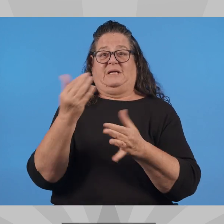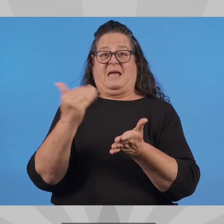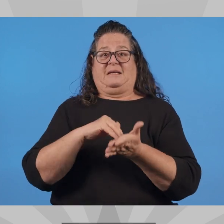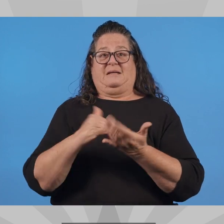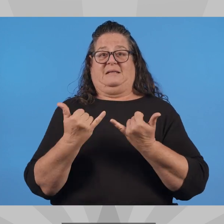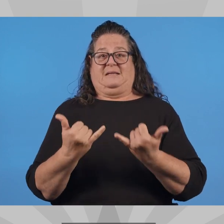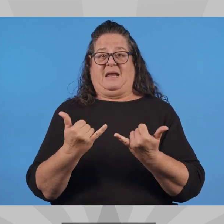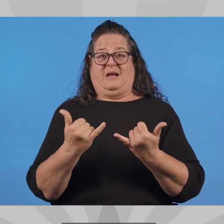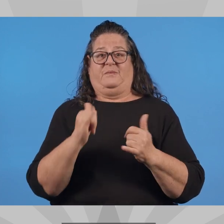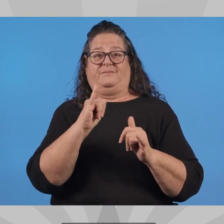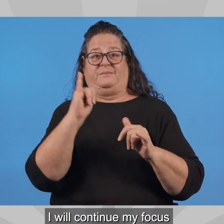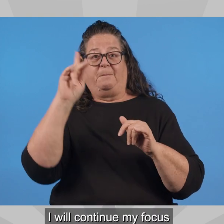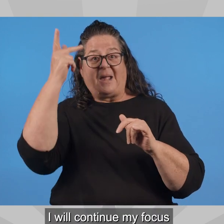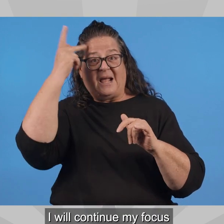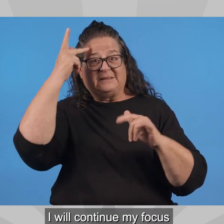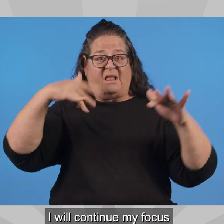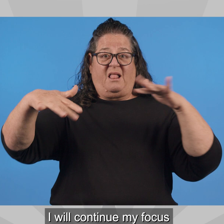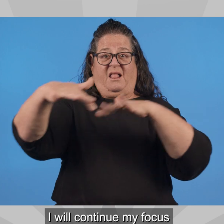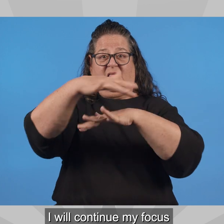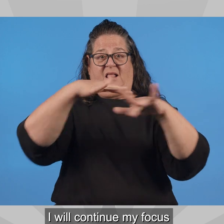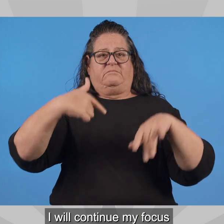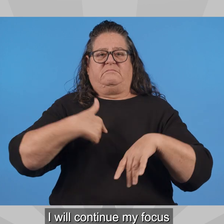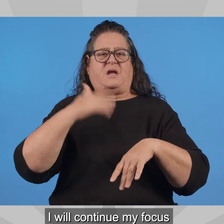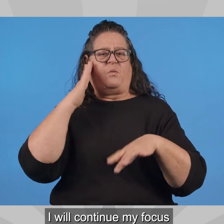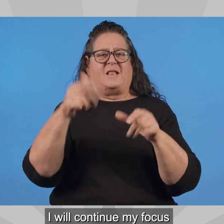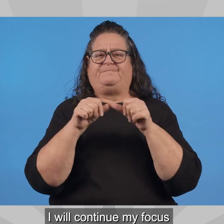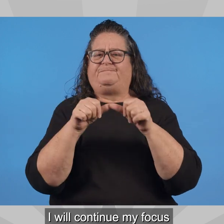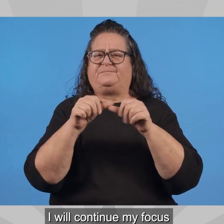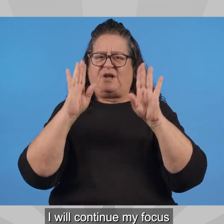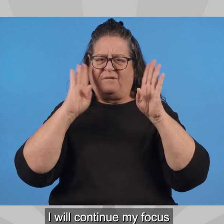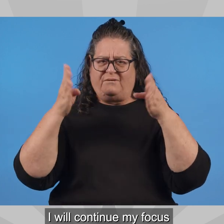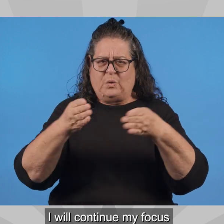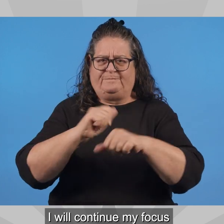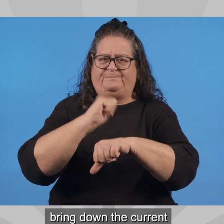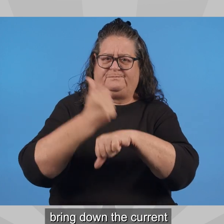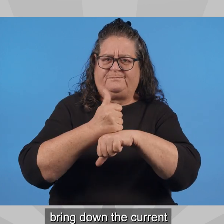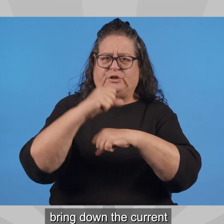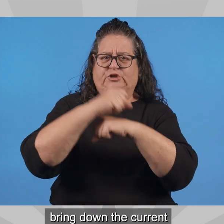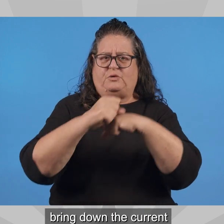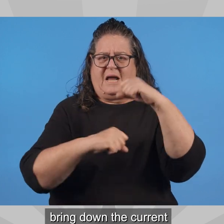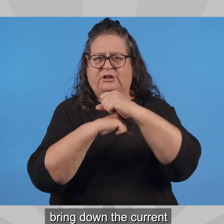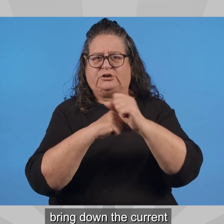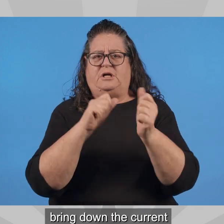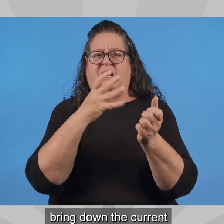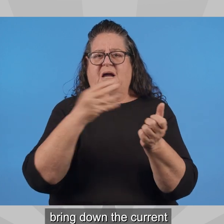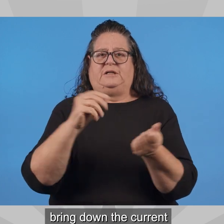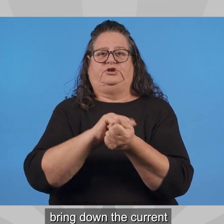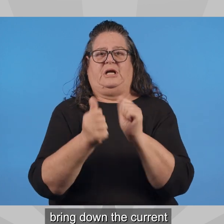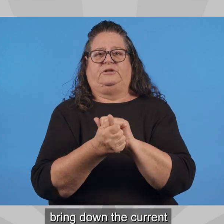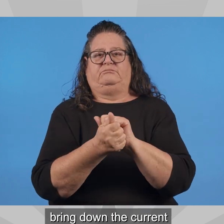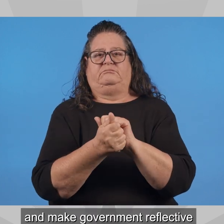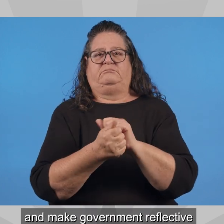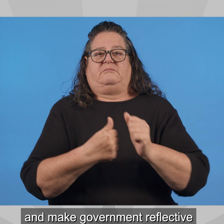If I am re-elected, I will continue my focus on structural reforms, bring down the current temperature of